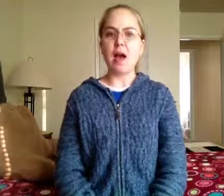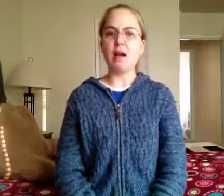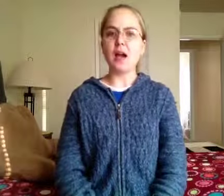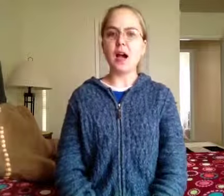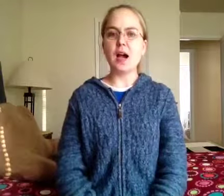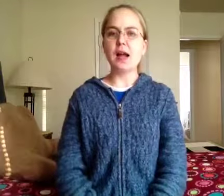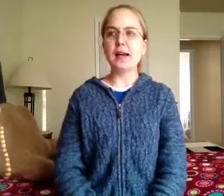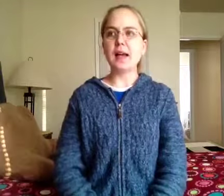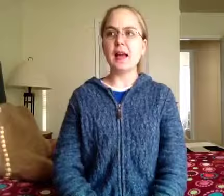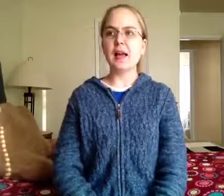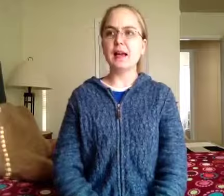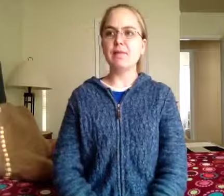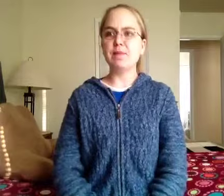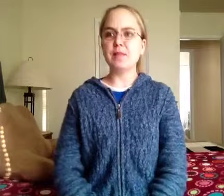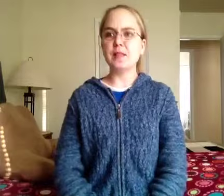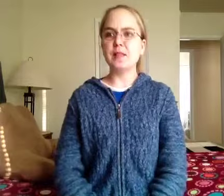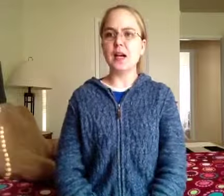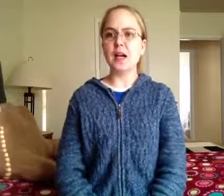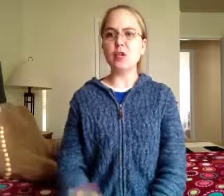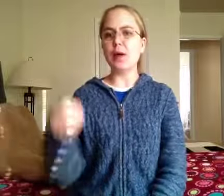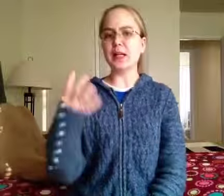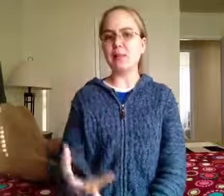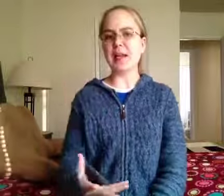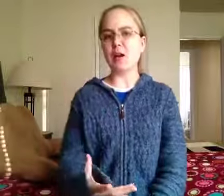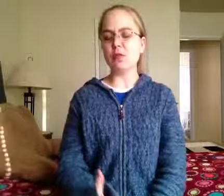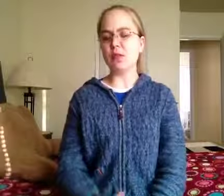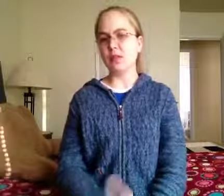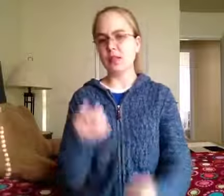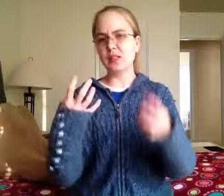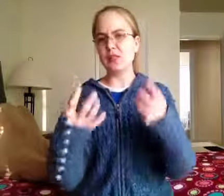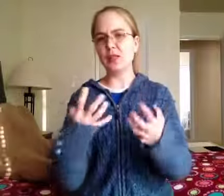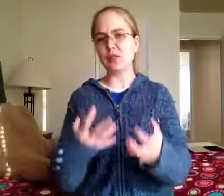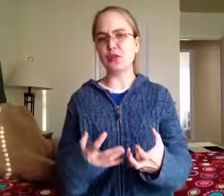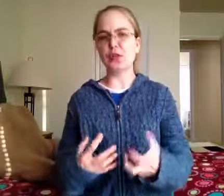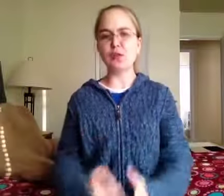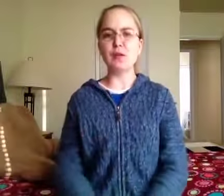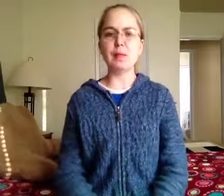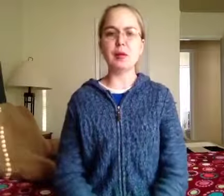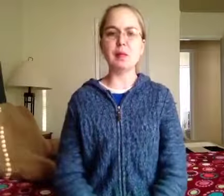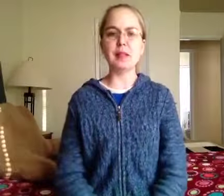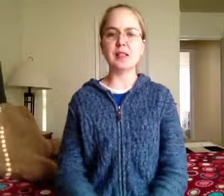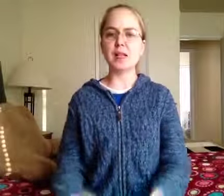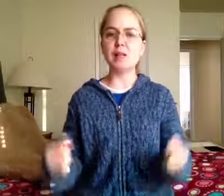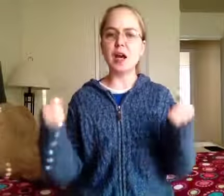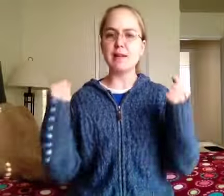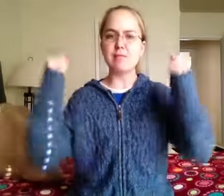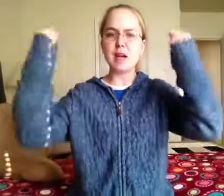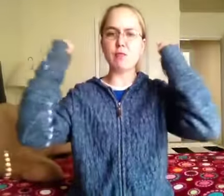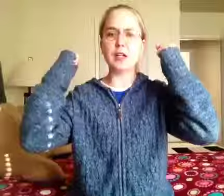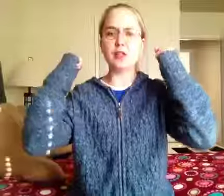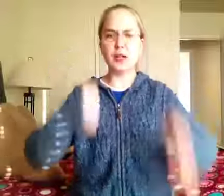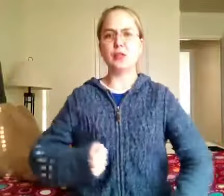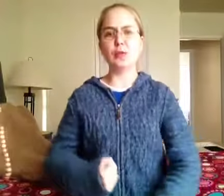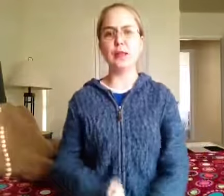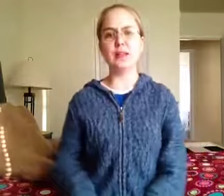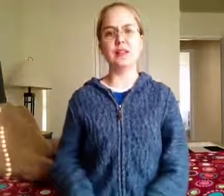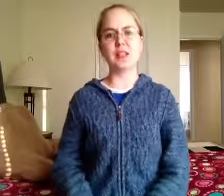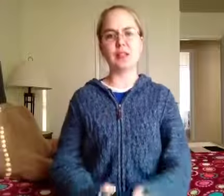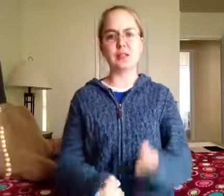yeah, I, I, I know I can back out. It's only the first of November, but at the same time, I want to try to do it again this year and,